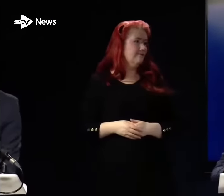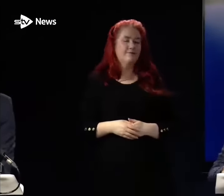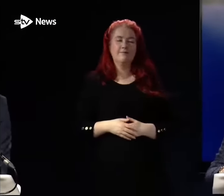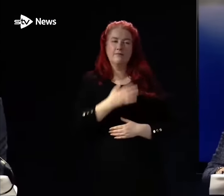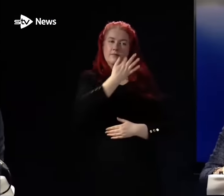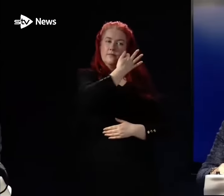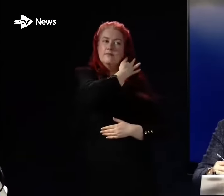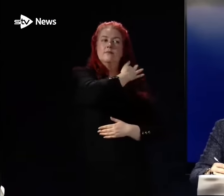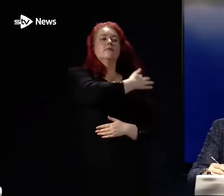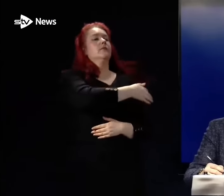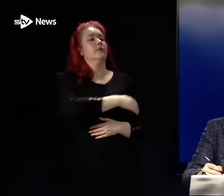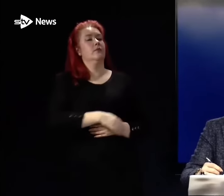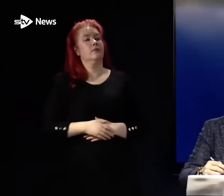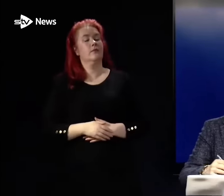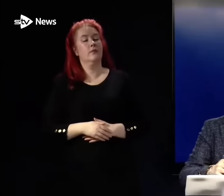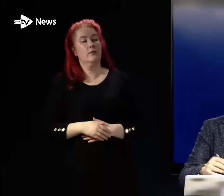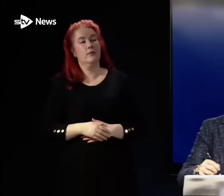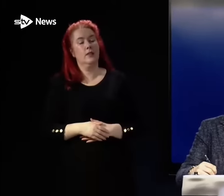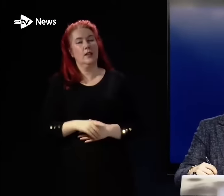First Minister, thanks very much.